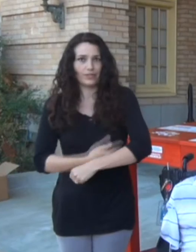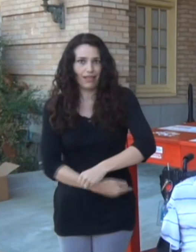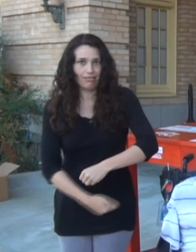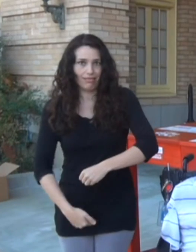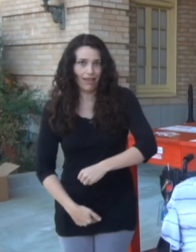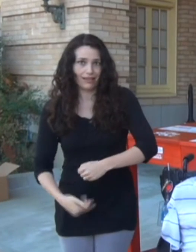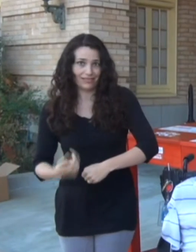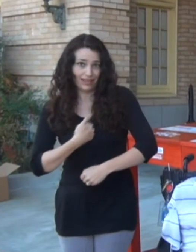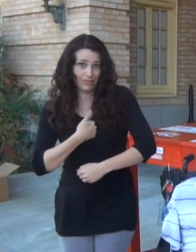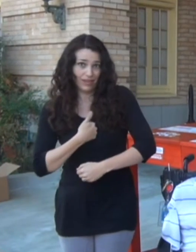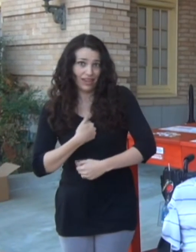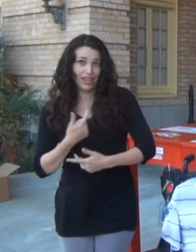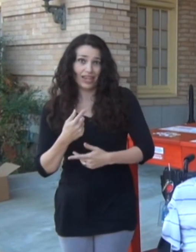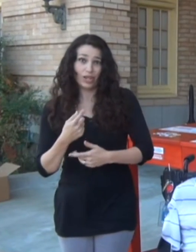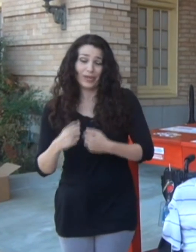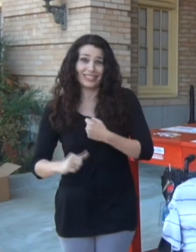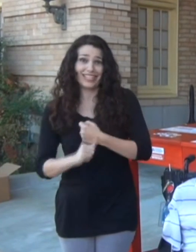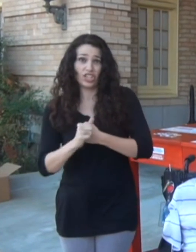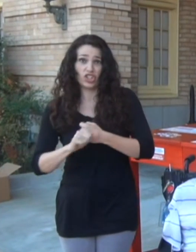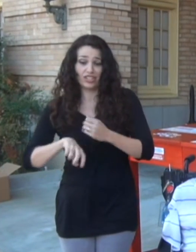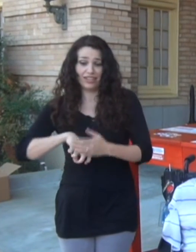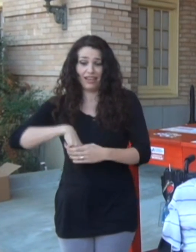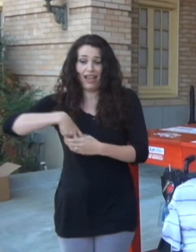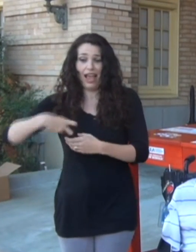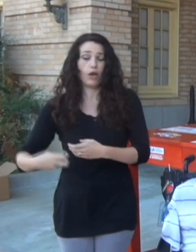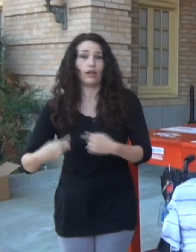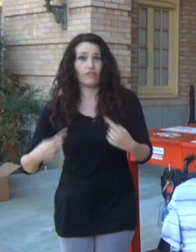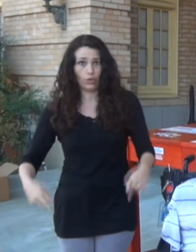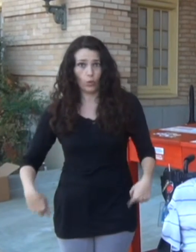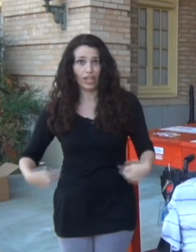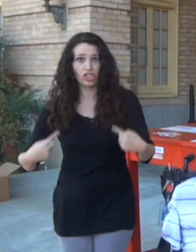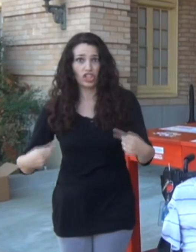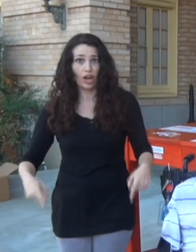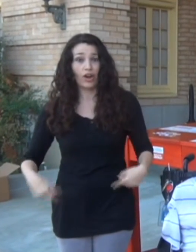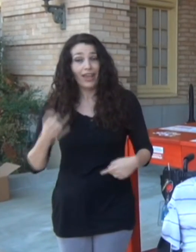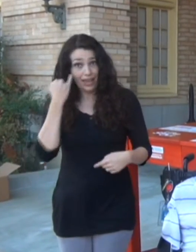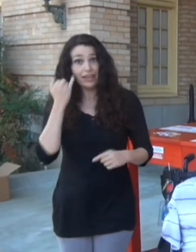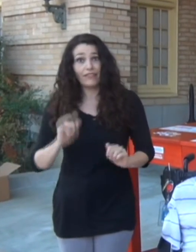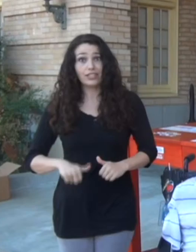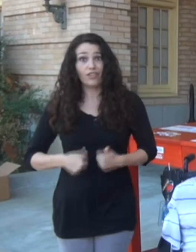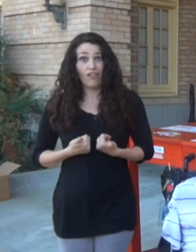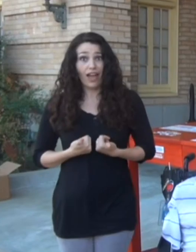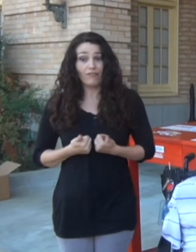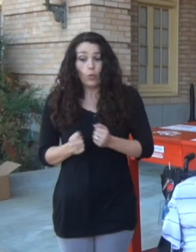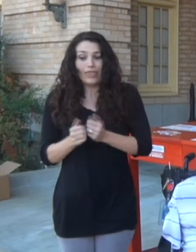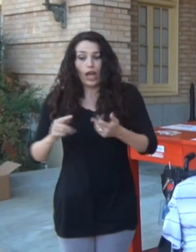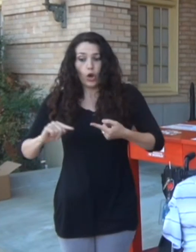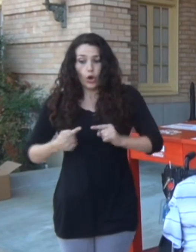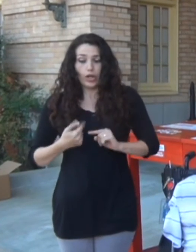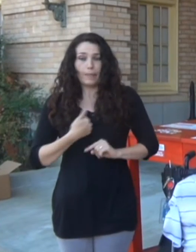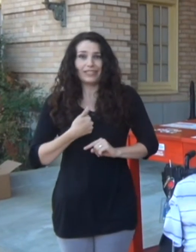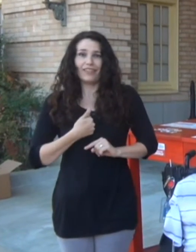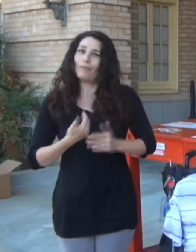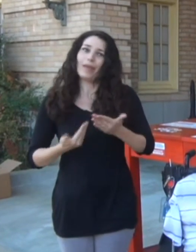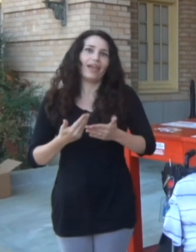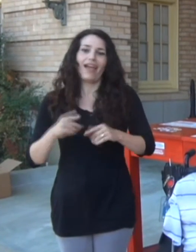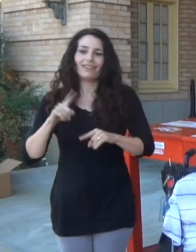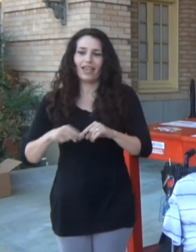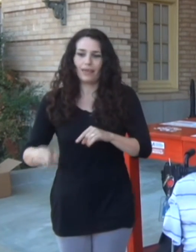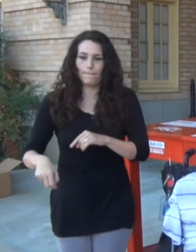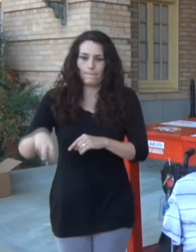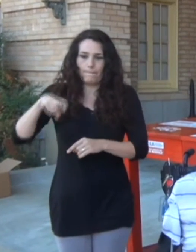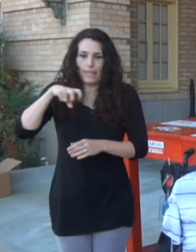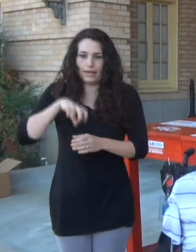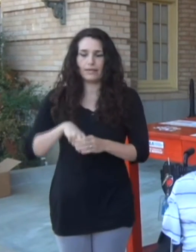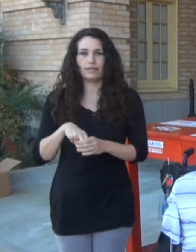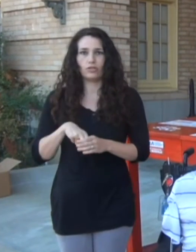out of my wheelchair could be a danger and I could hurt myself. And if I did survive that and I could myself, I may not be able to get back into the chair, and it may